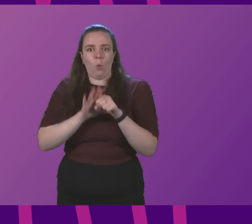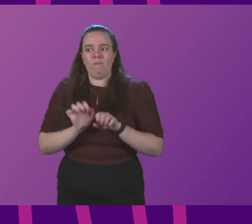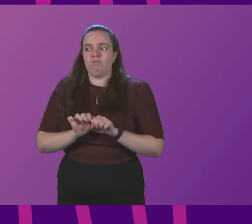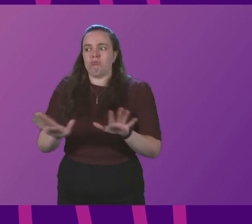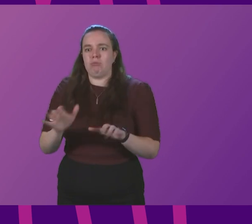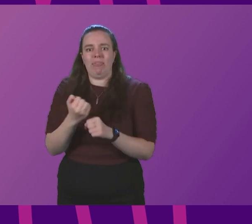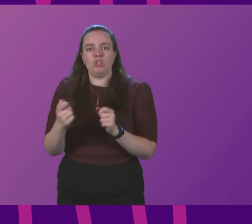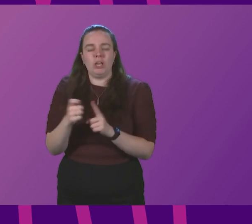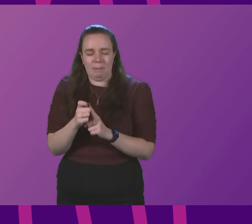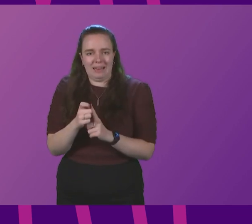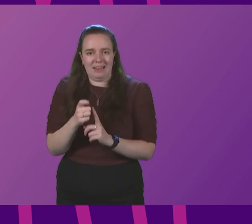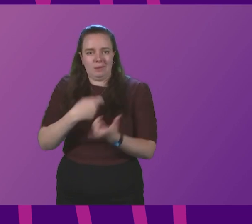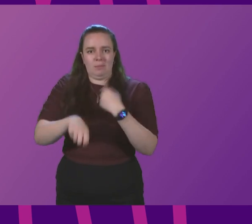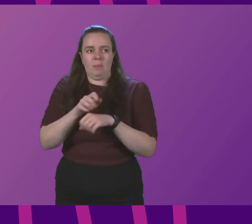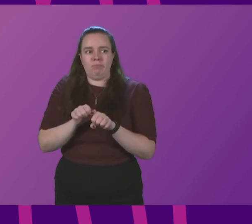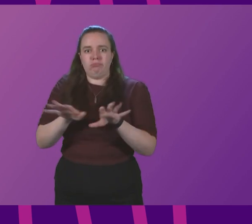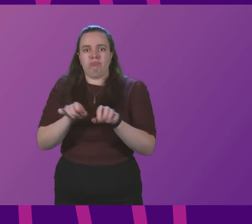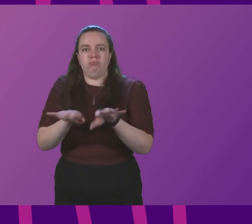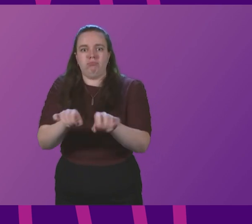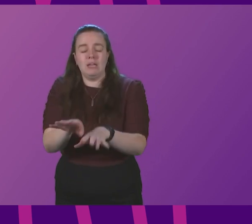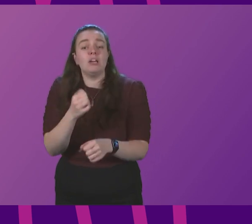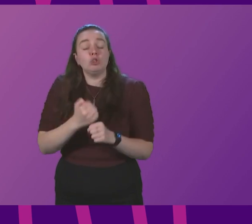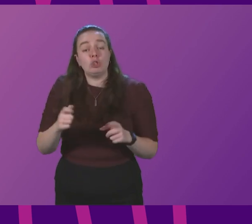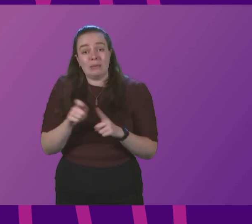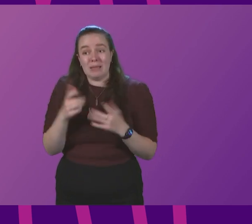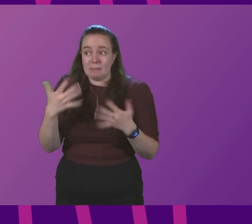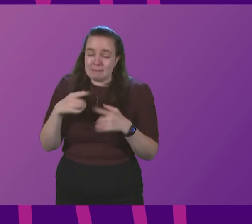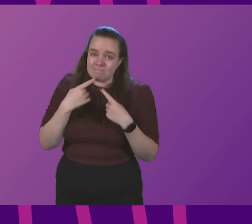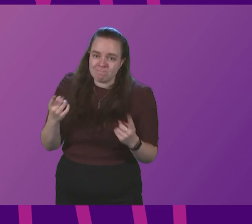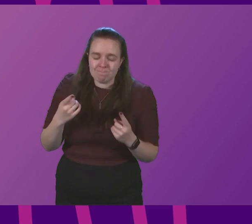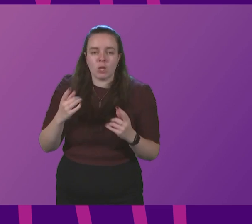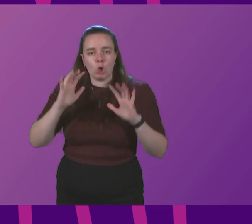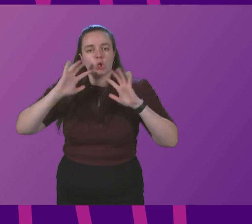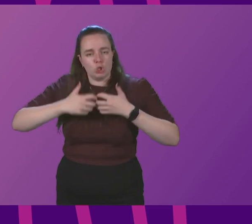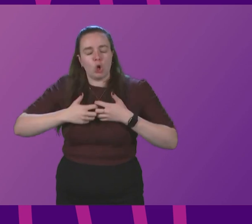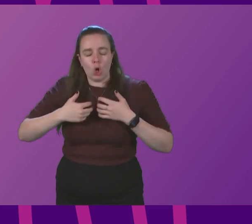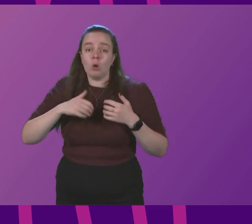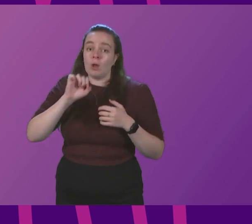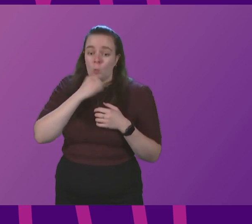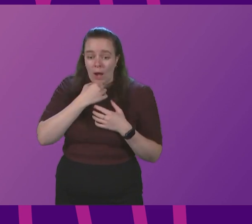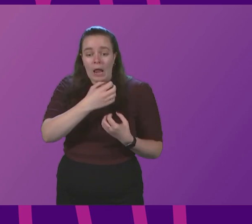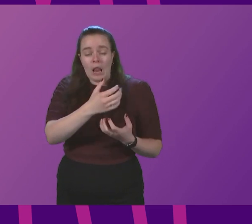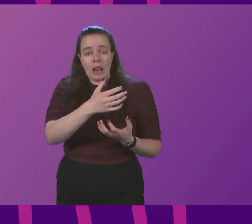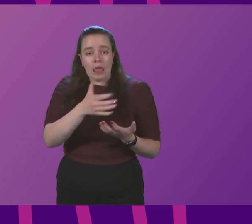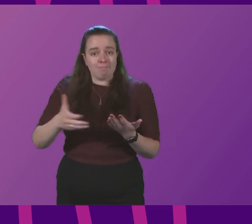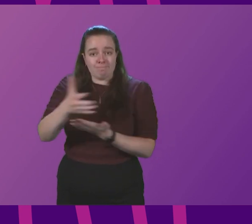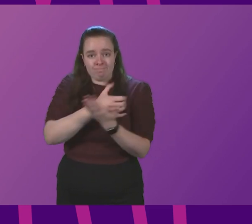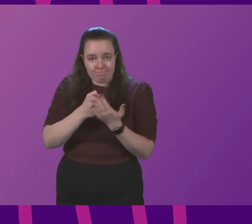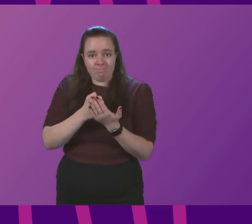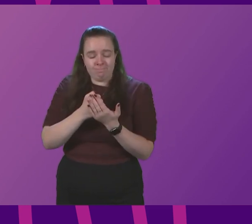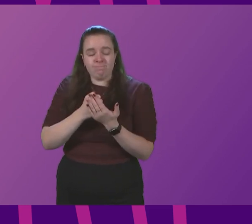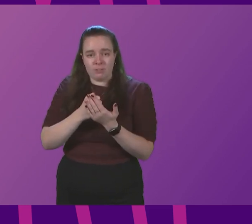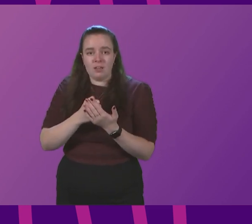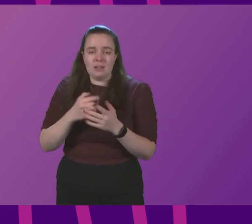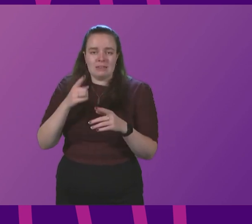practices and creating perhaps outbreaks. Now, GPs have expressed some concerns about that. We will listen to that to see whether that can be done